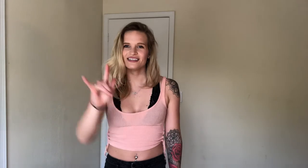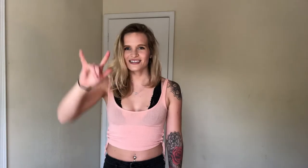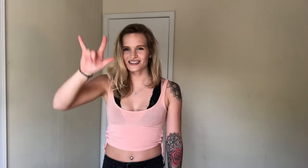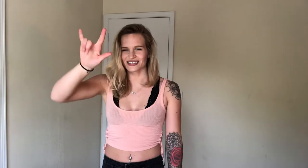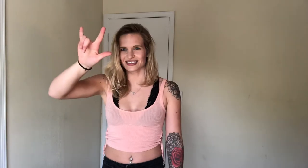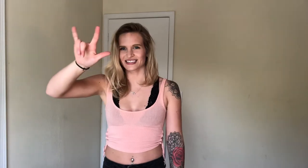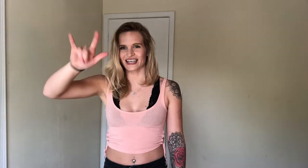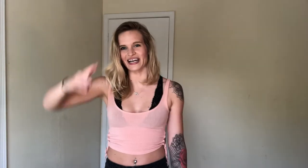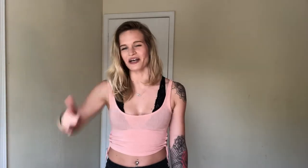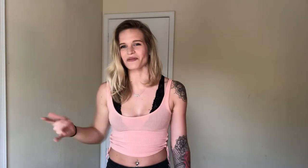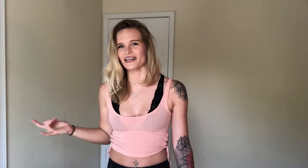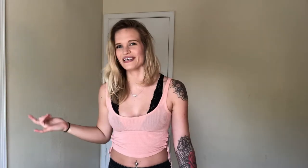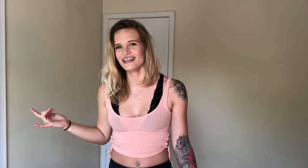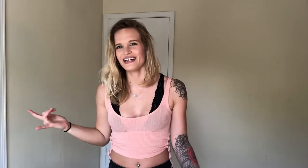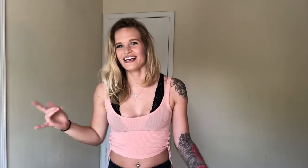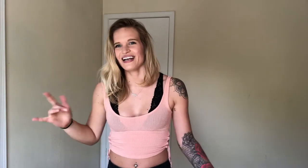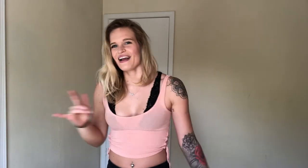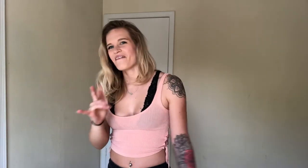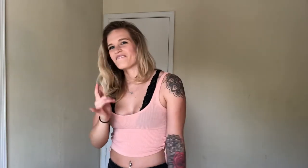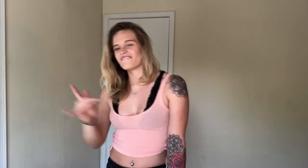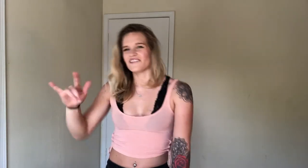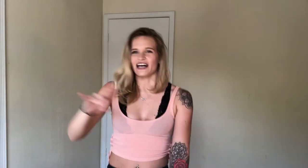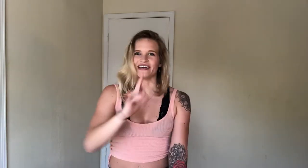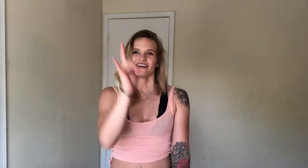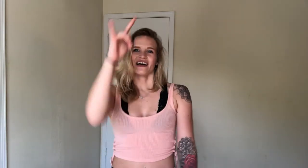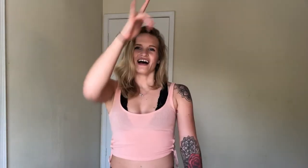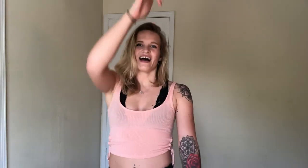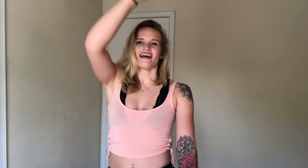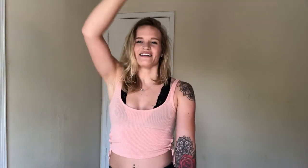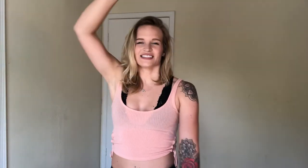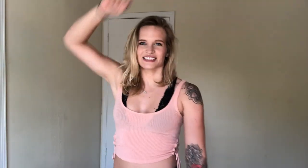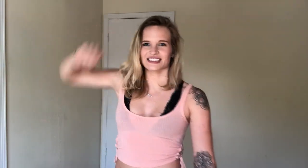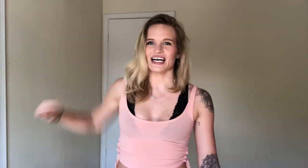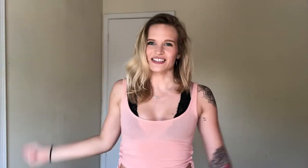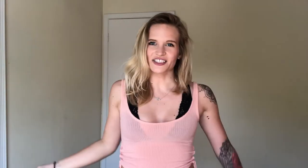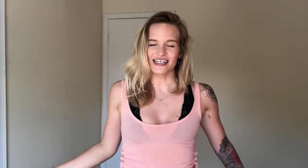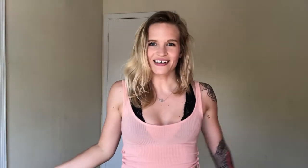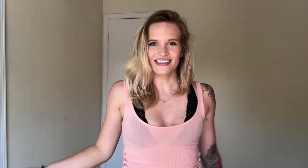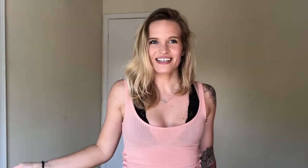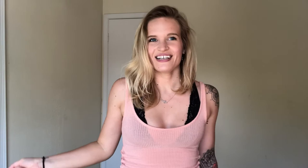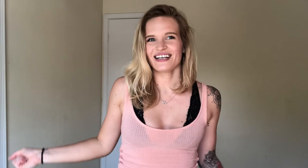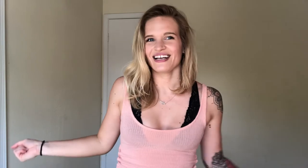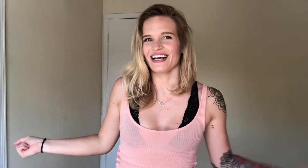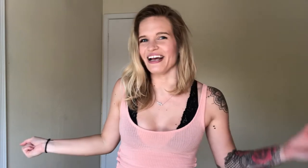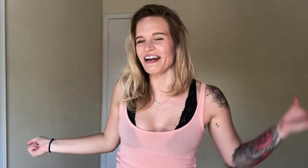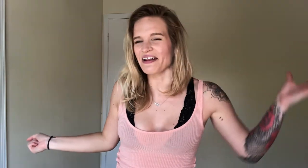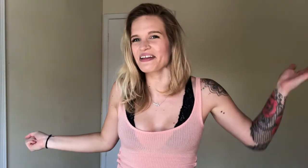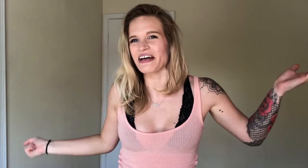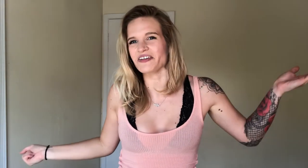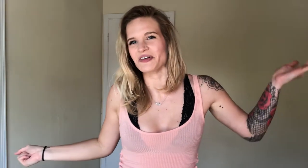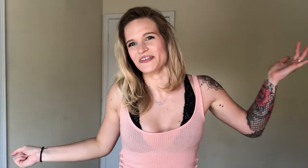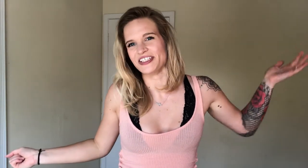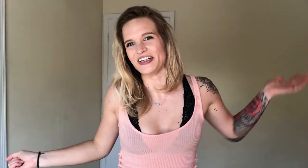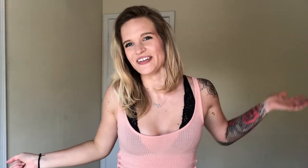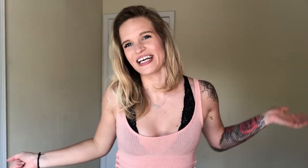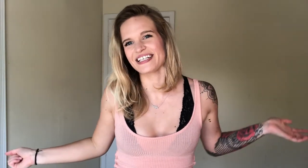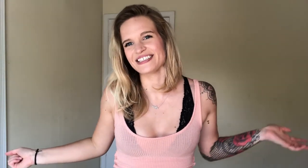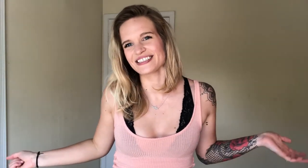This is like an airplane. Flying high. just exaggerate it. And I think everyone will know that he's